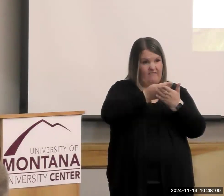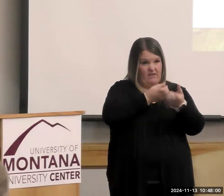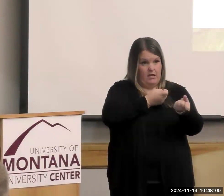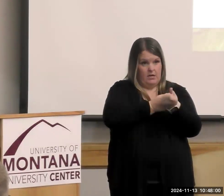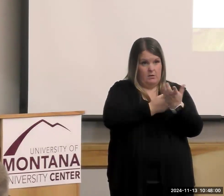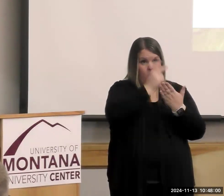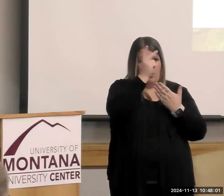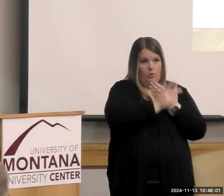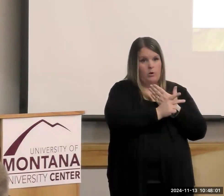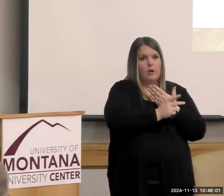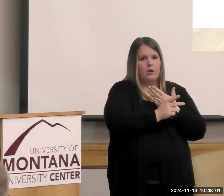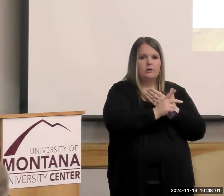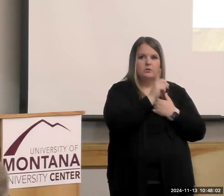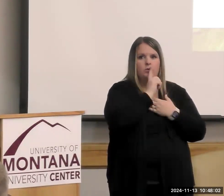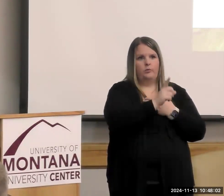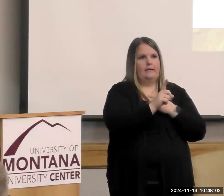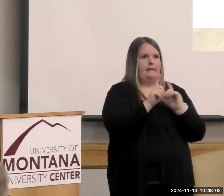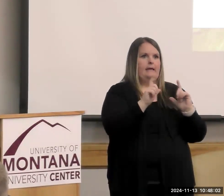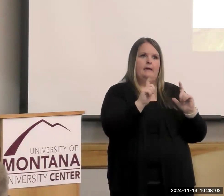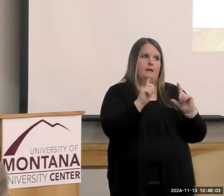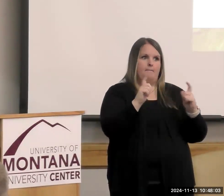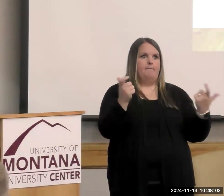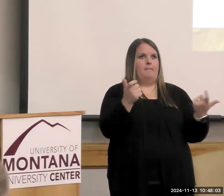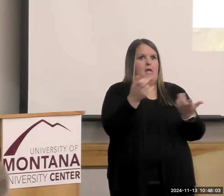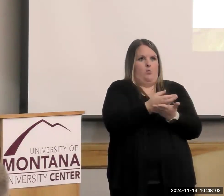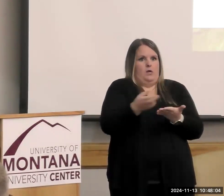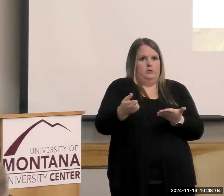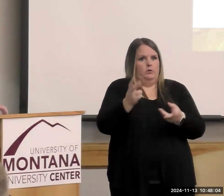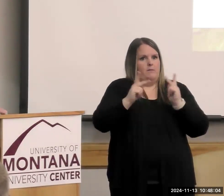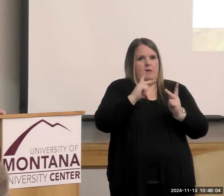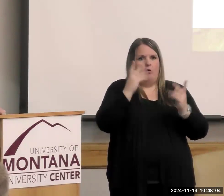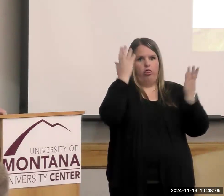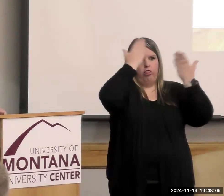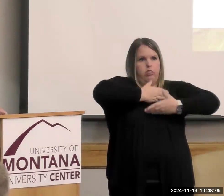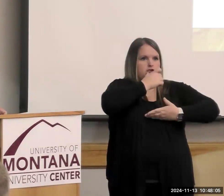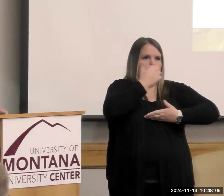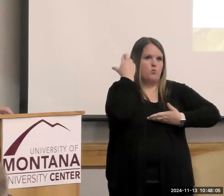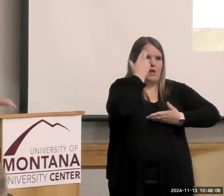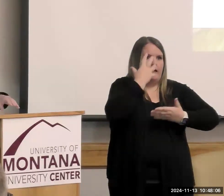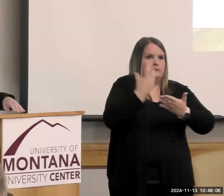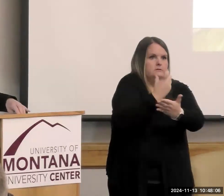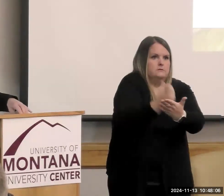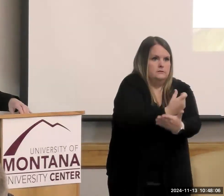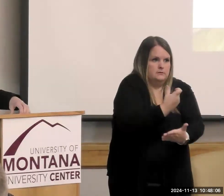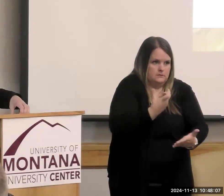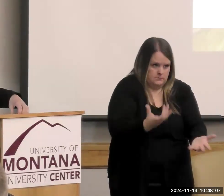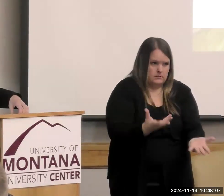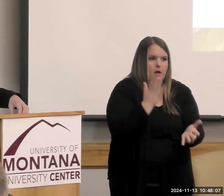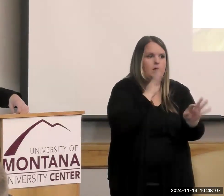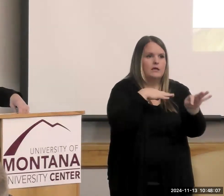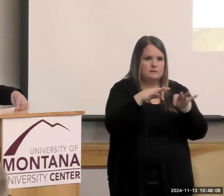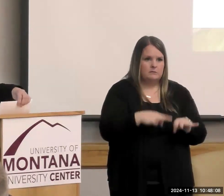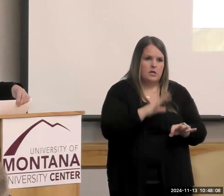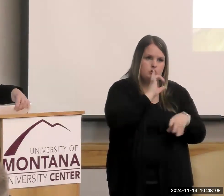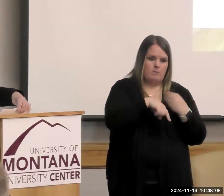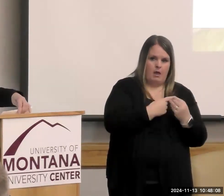a mysterious, hidden resource. And I'll be giving some information as we talk about how